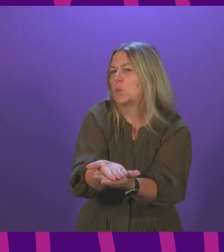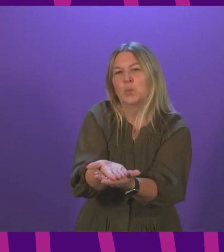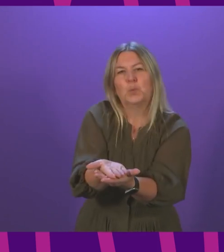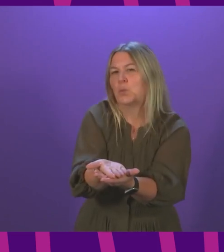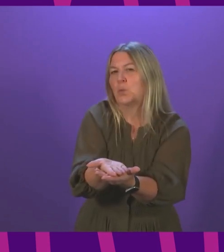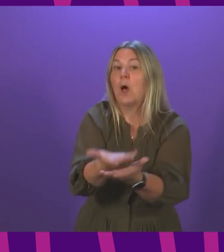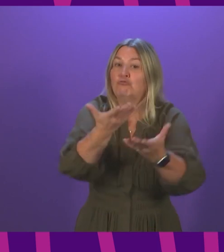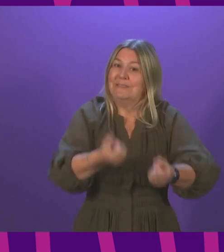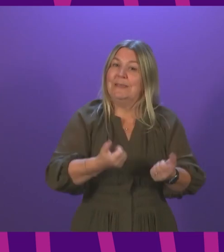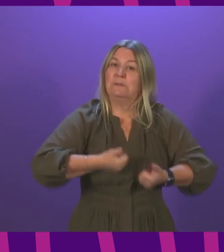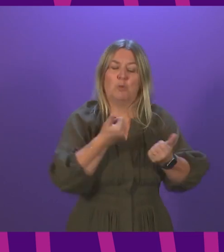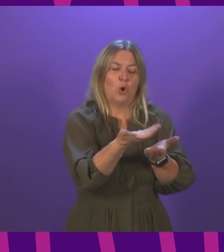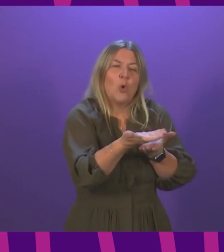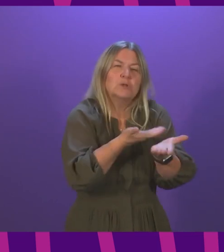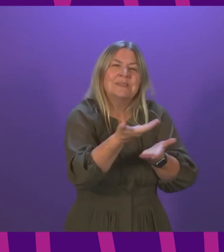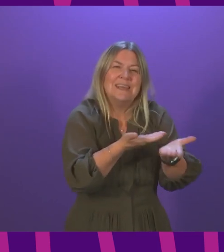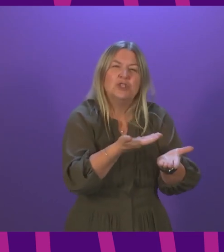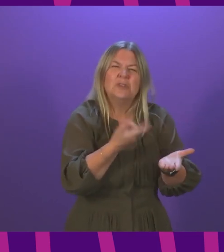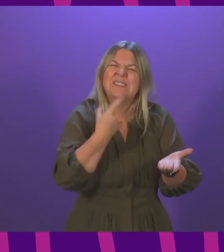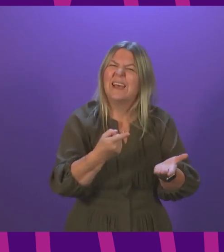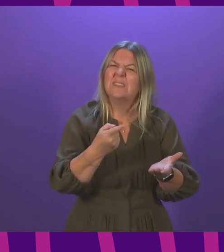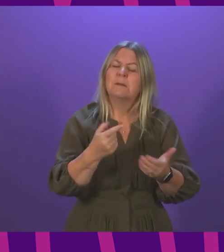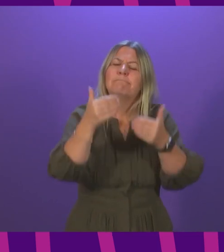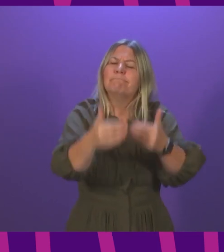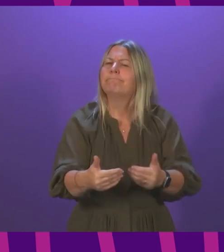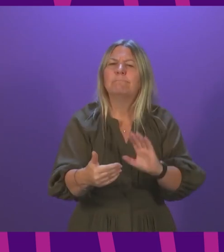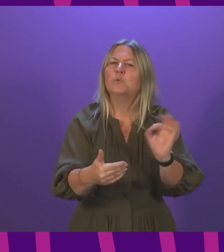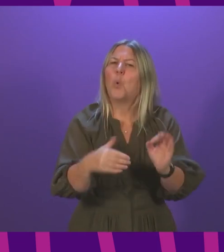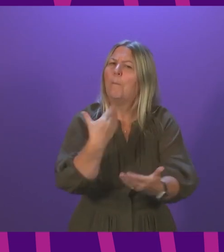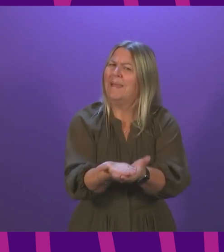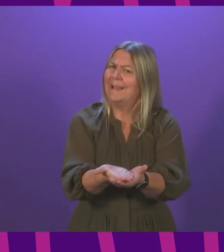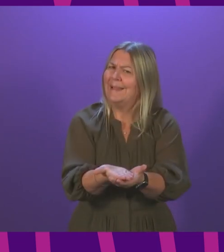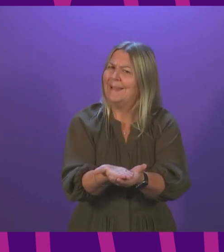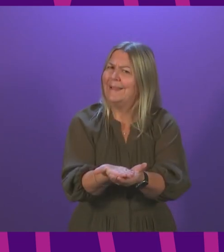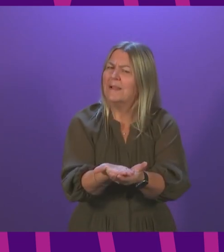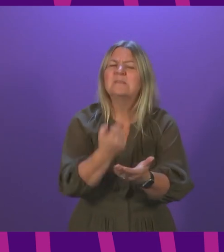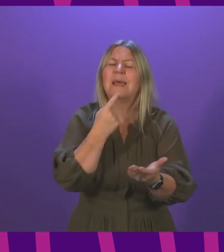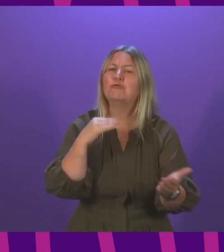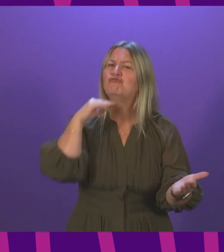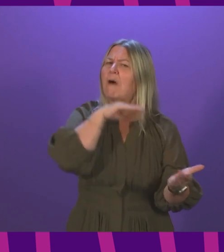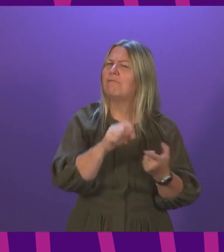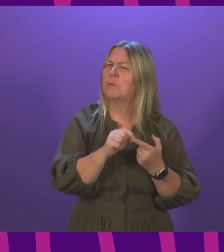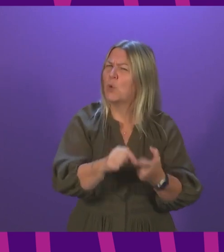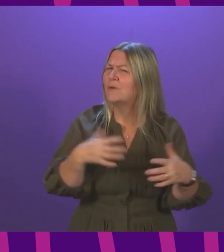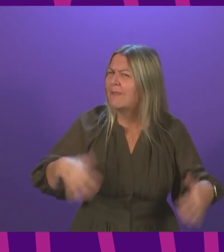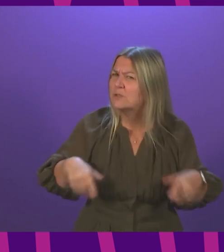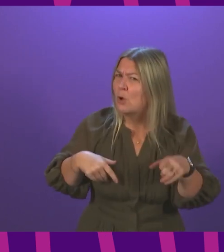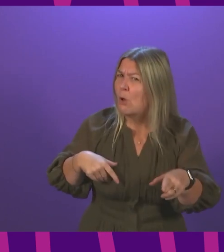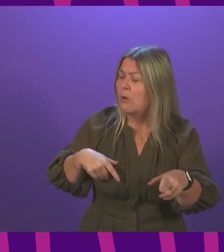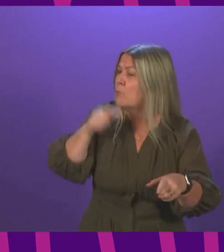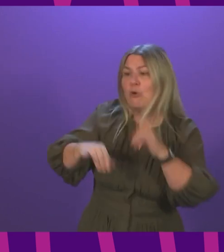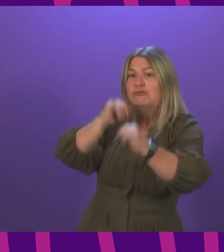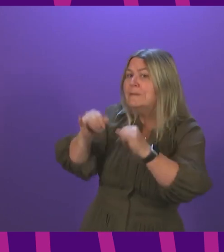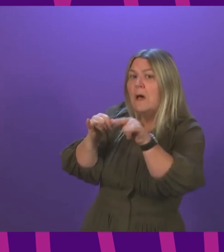states, at this stage, there is no bill, only a draft proposal. Now, I'm not criticising that. It is important that legislation is properly